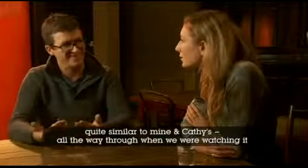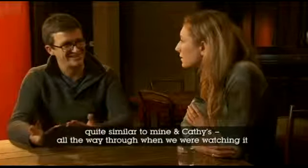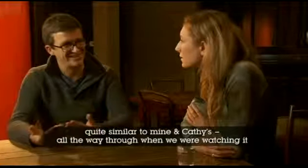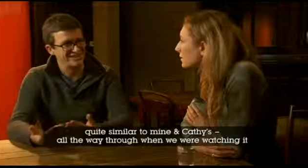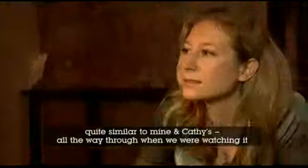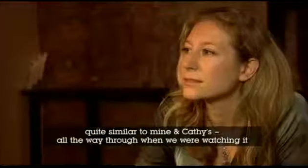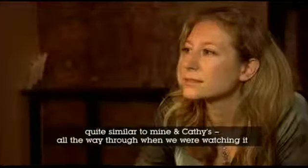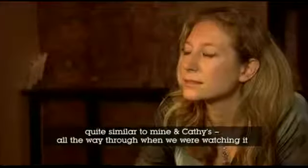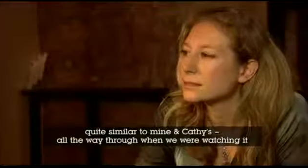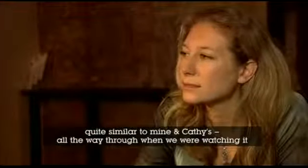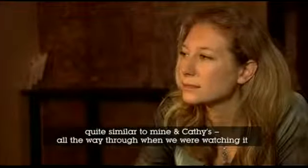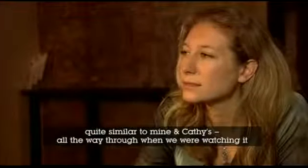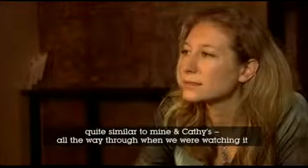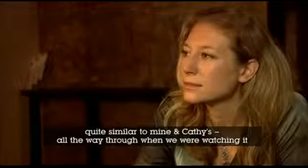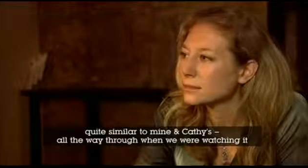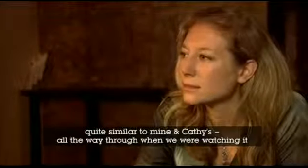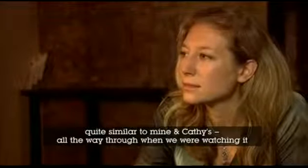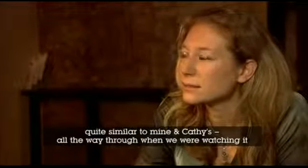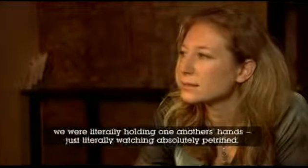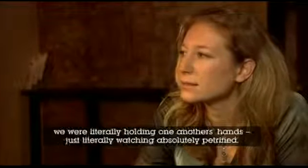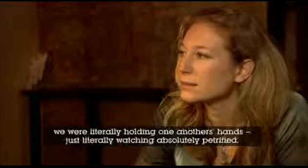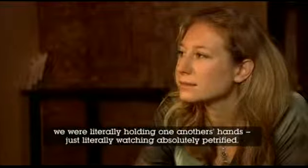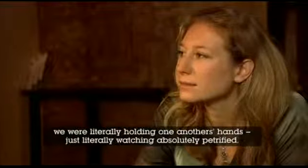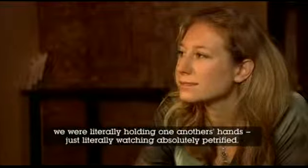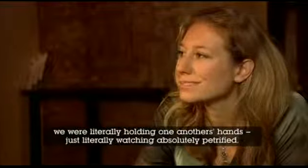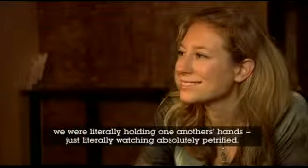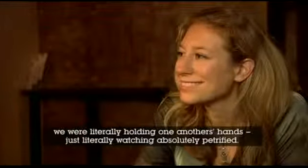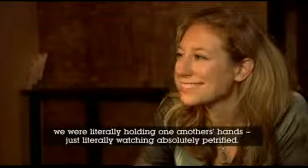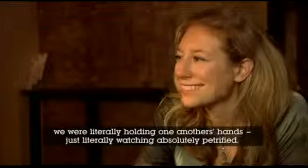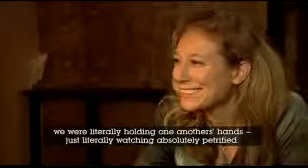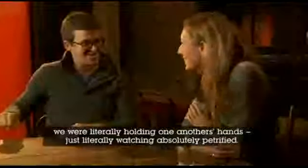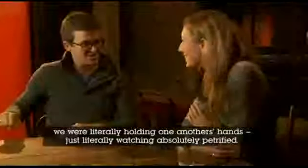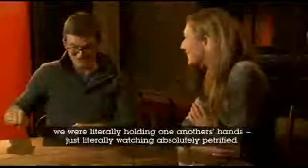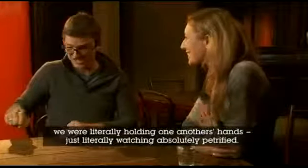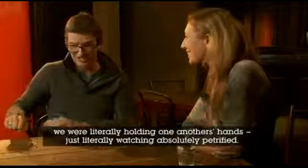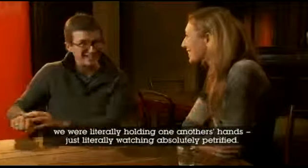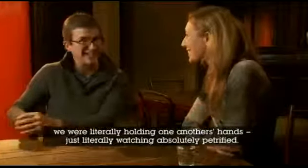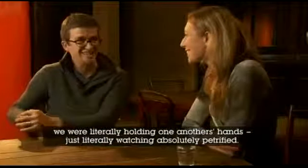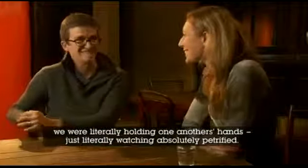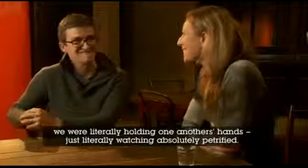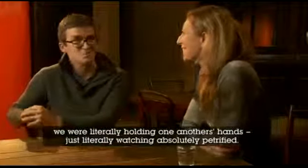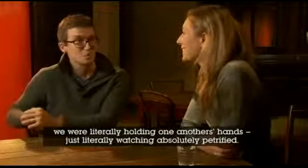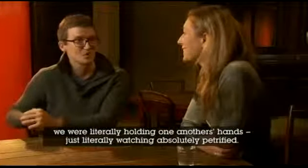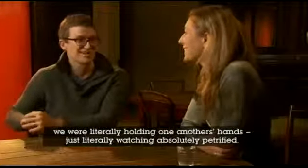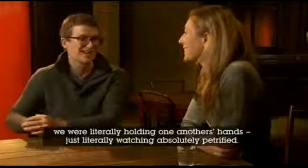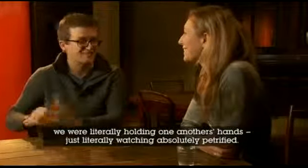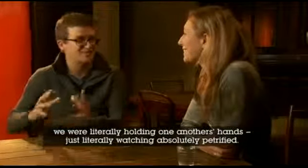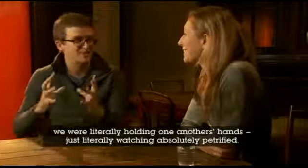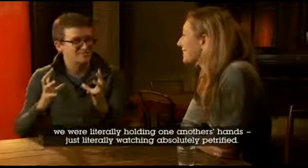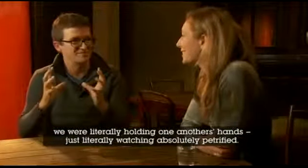Kathy. All the way through, when we were boxing the camera, literally out of another hand. It was literally boxing up to him